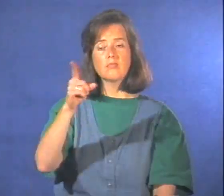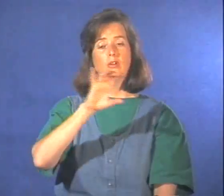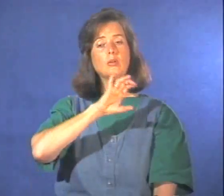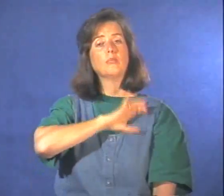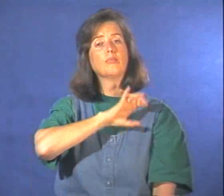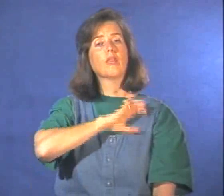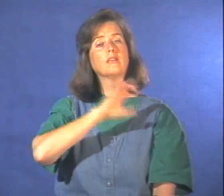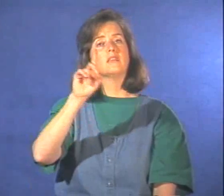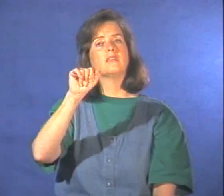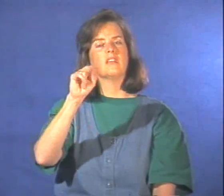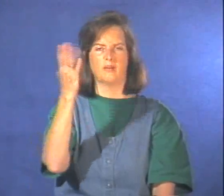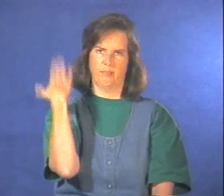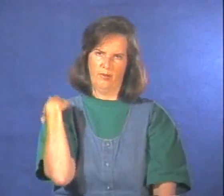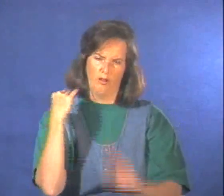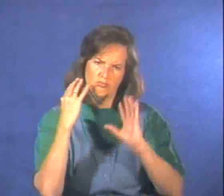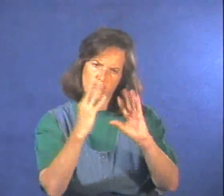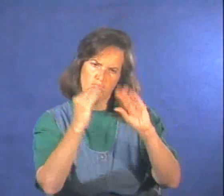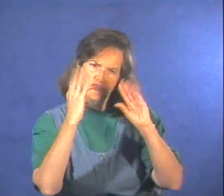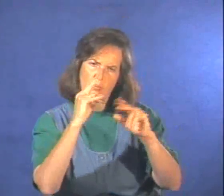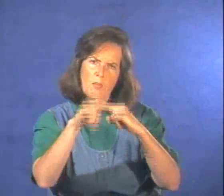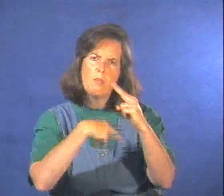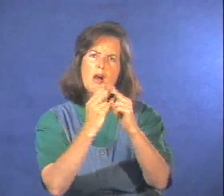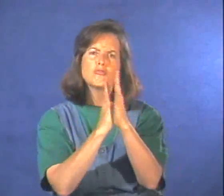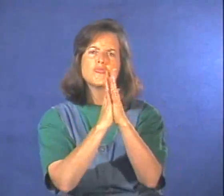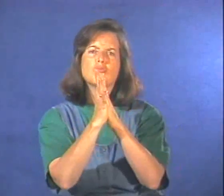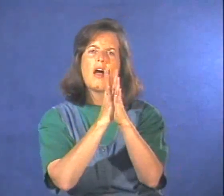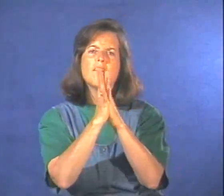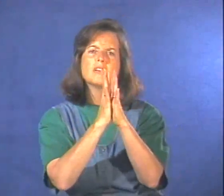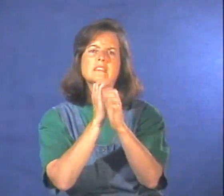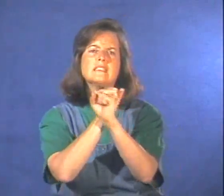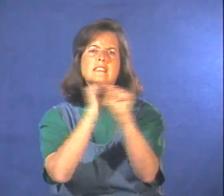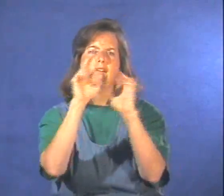Policeman Dan taught the children about traffic safety before.